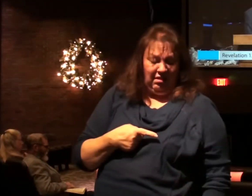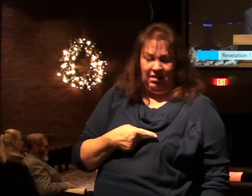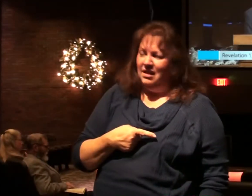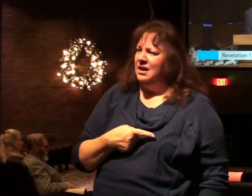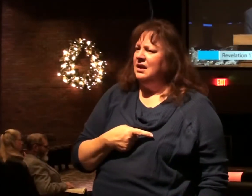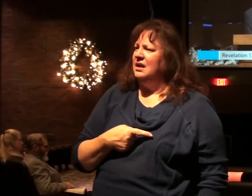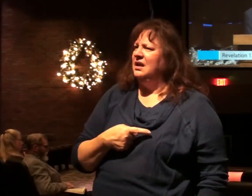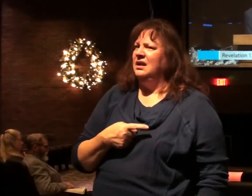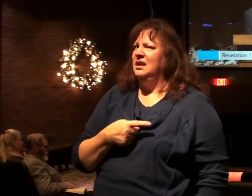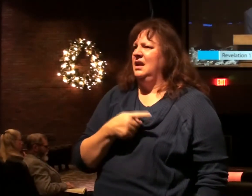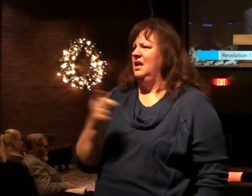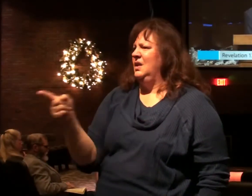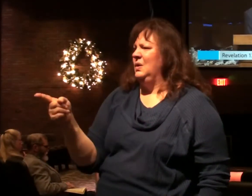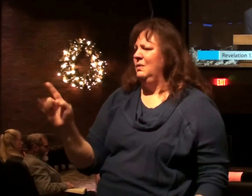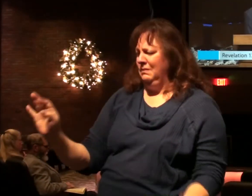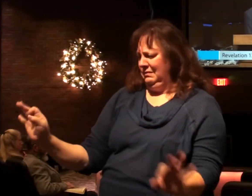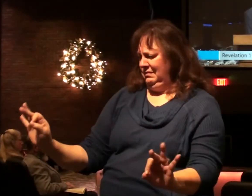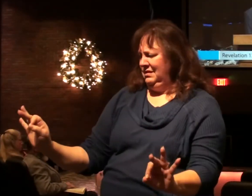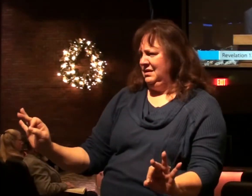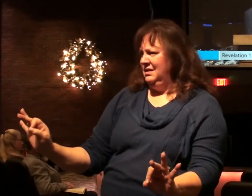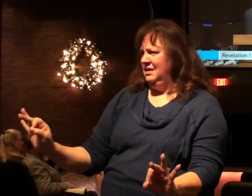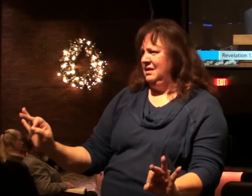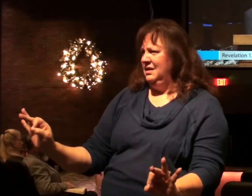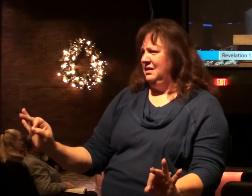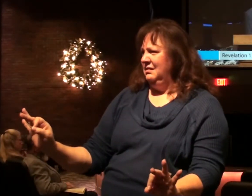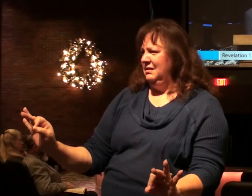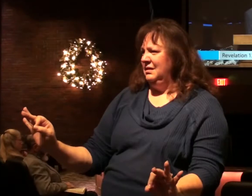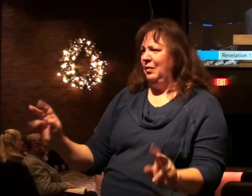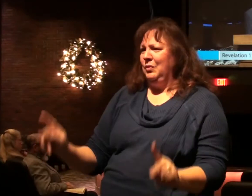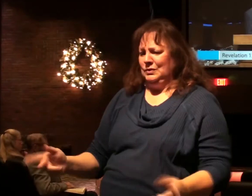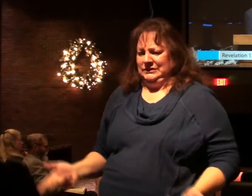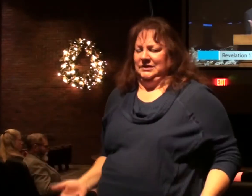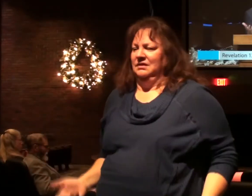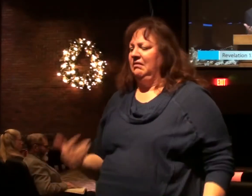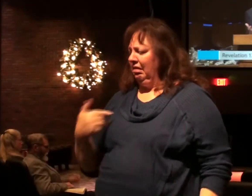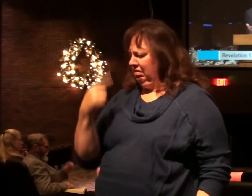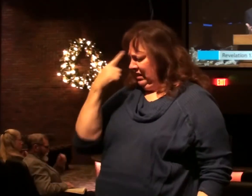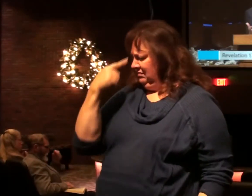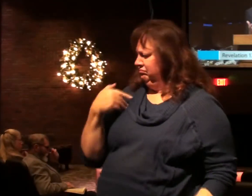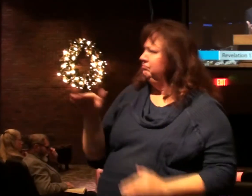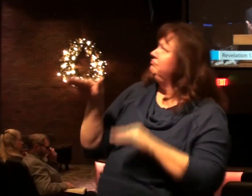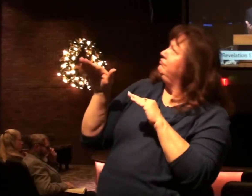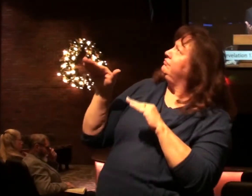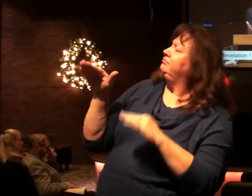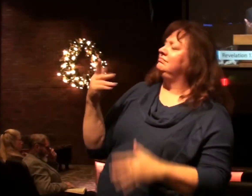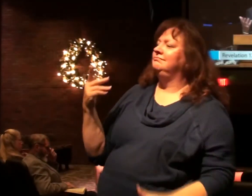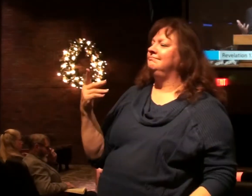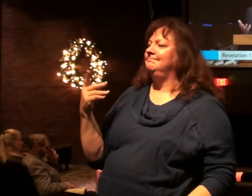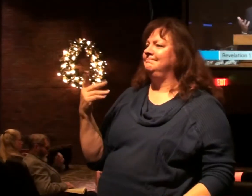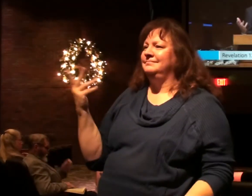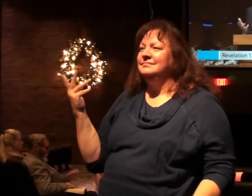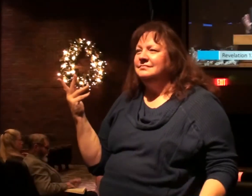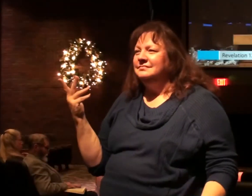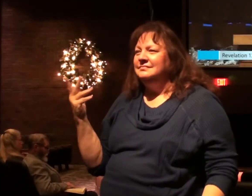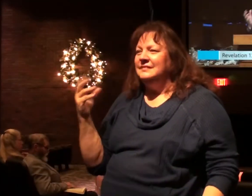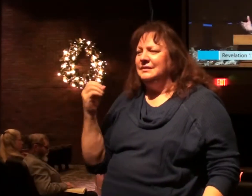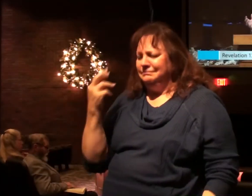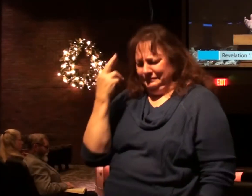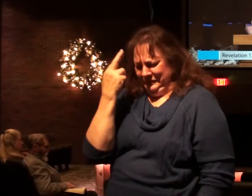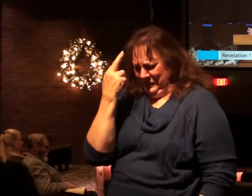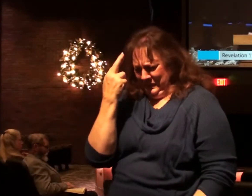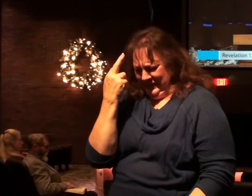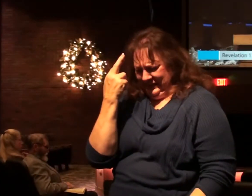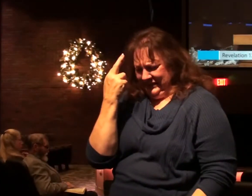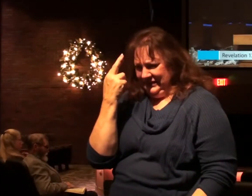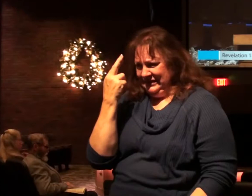what is it for a mere puny human being to think he can win? I mean there's no rationale